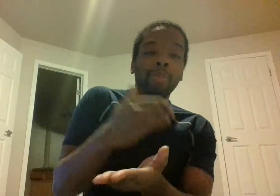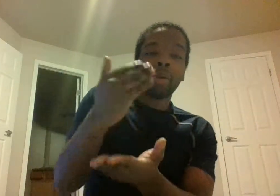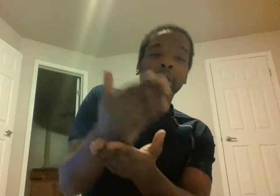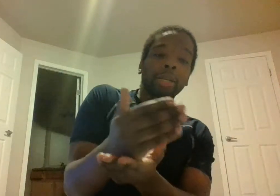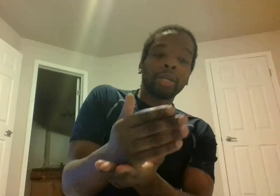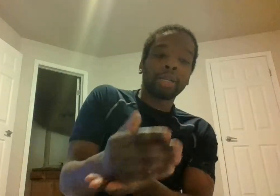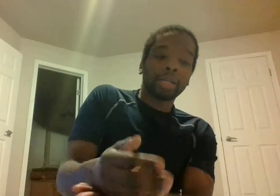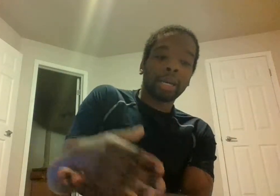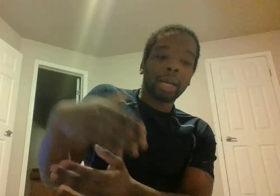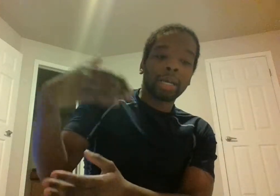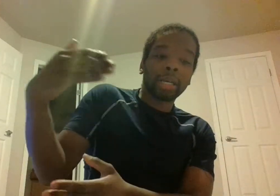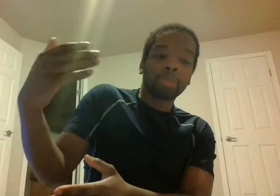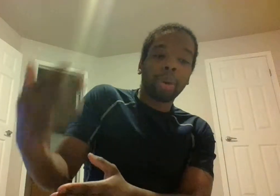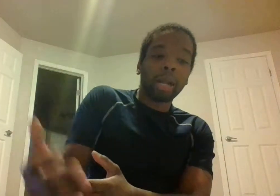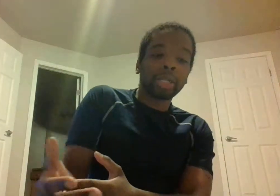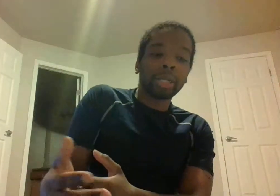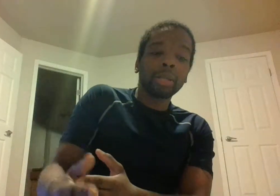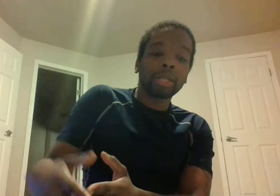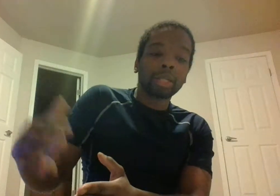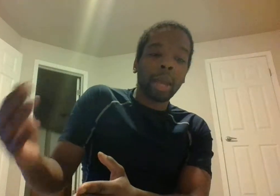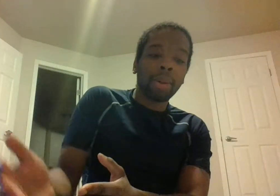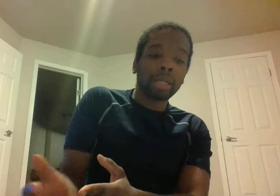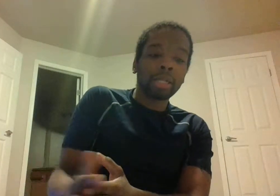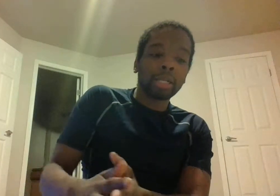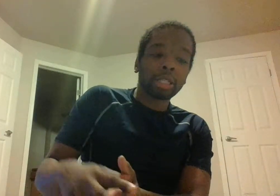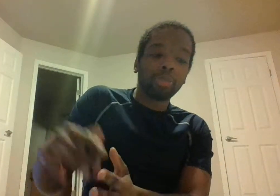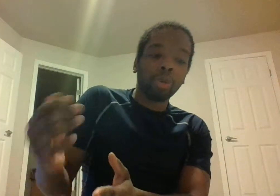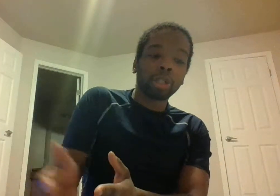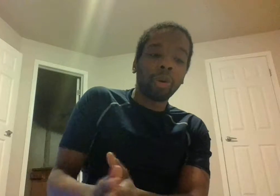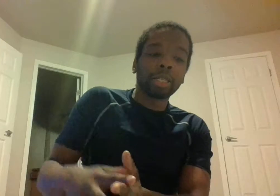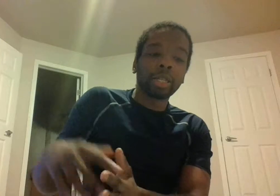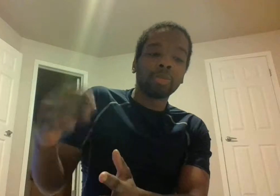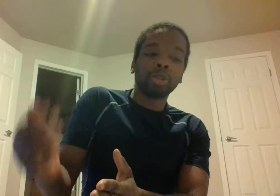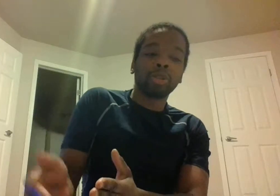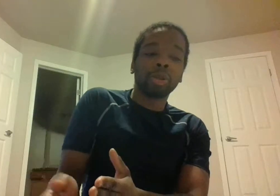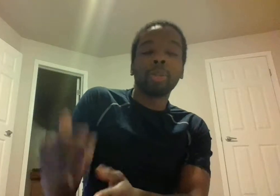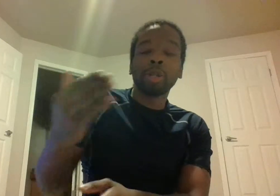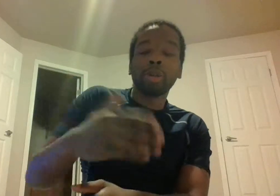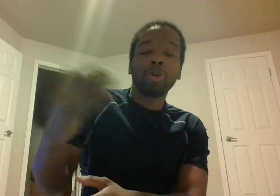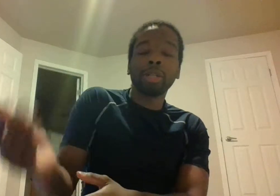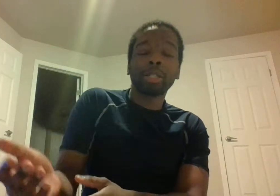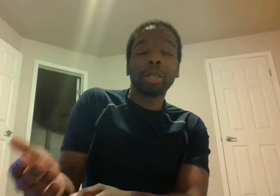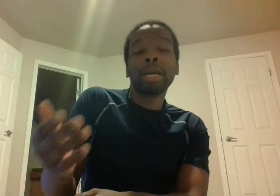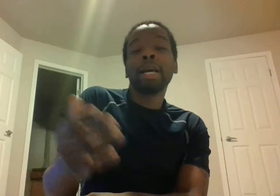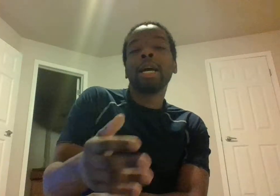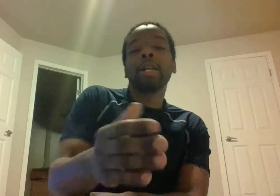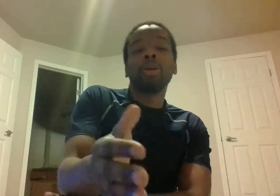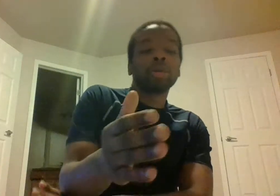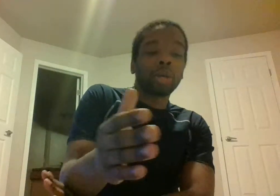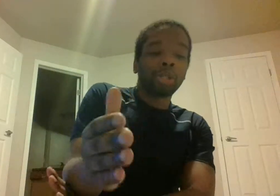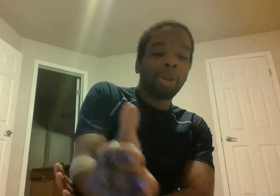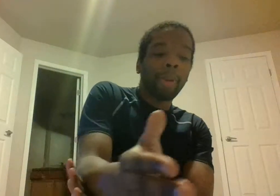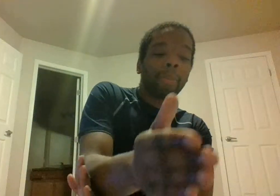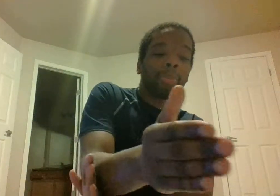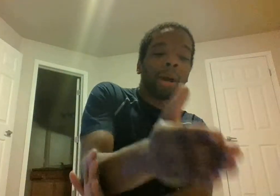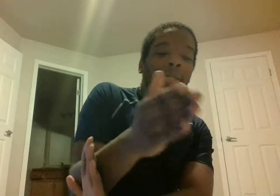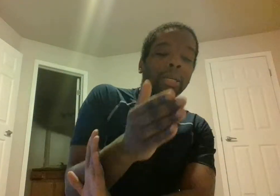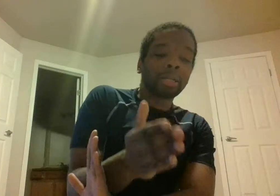process that's polishing that's stabilizing just moisturizing is mature the maturation those are treatment processes